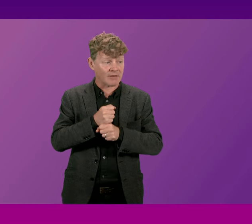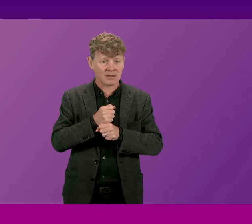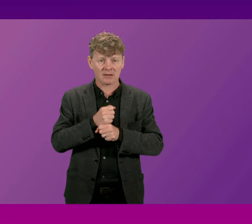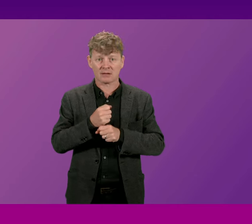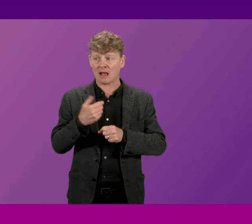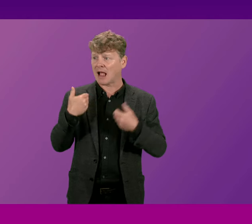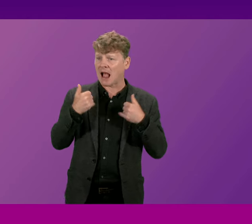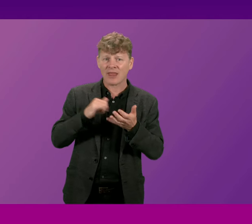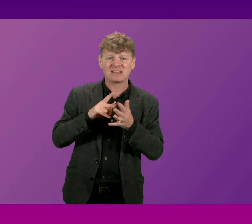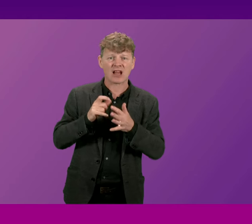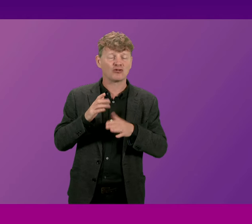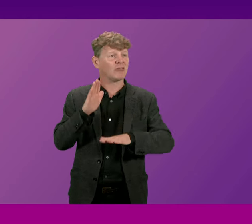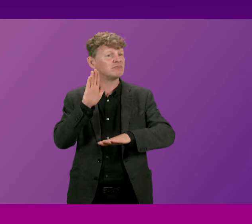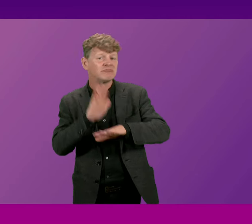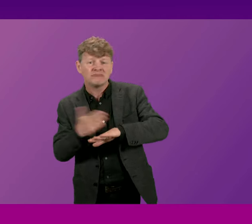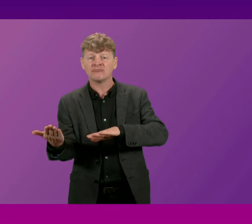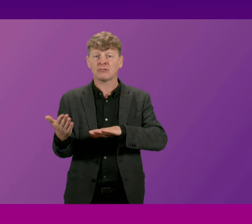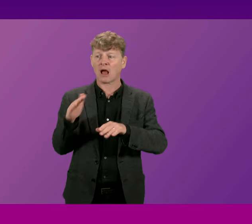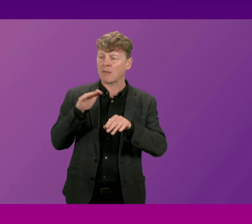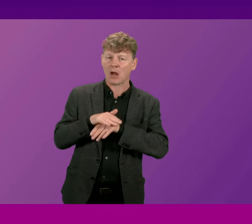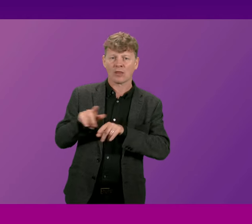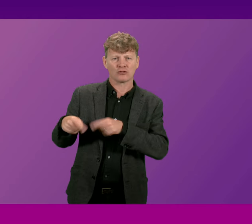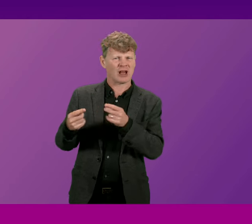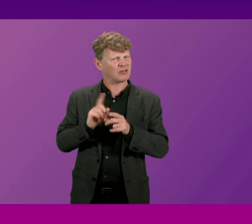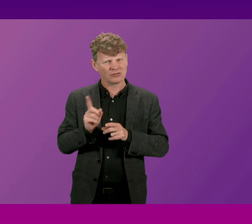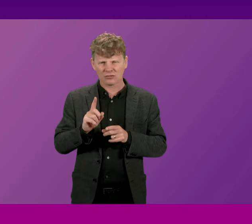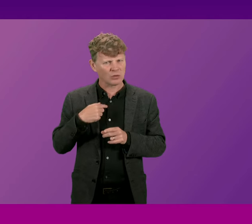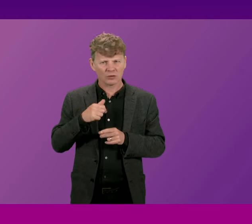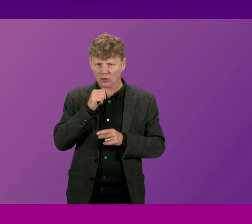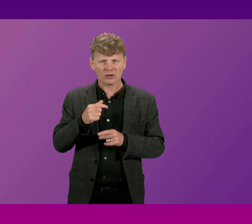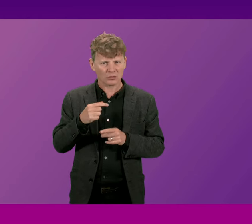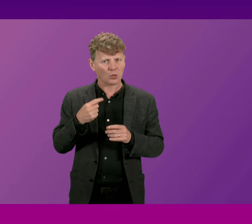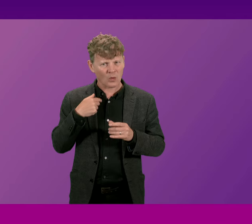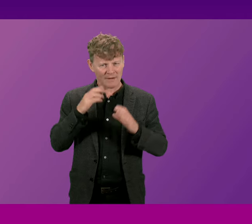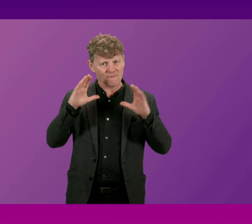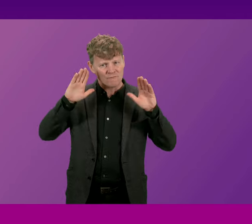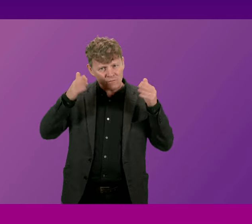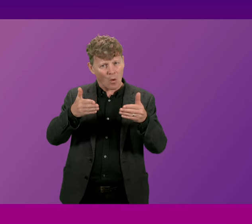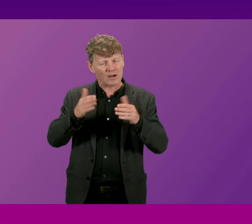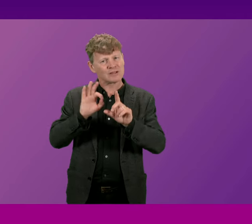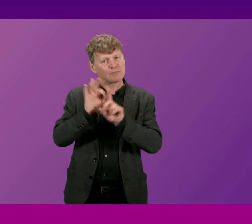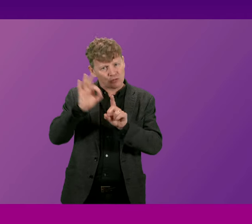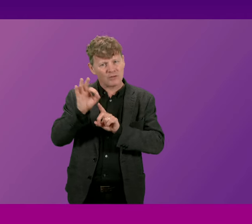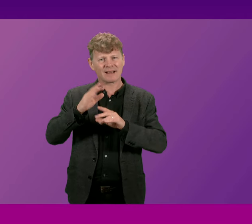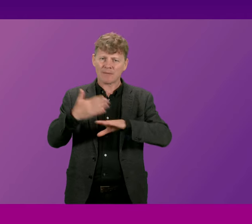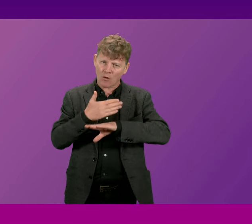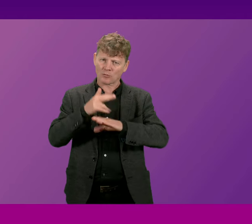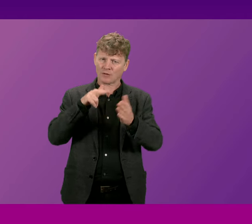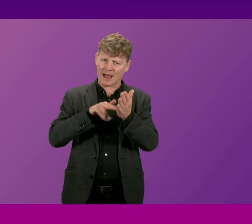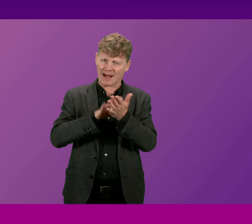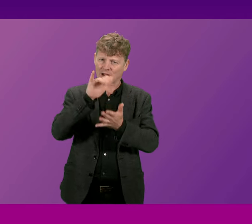desensitised to the scale of the challenge and we are very much focused on improving the performance of the national health service Mr